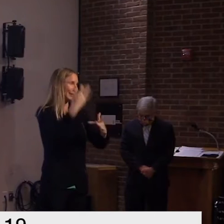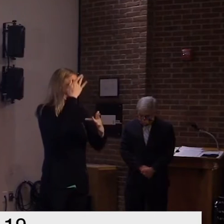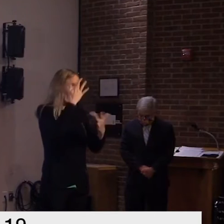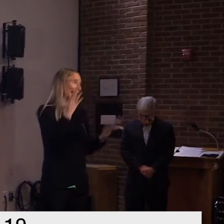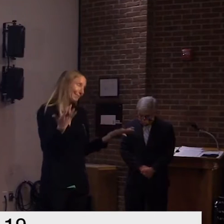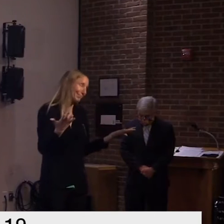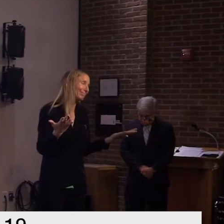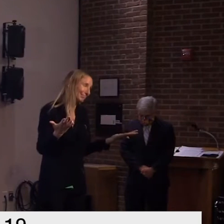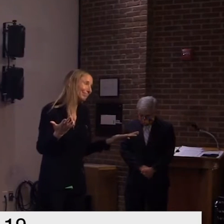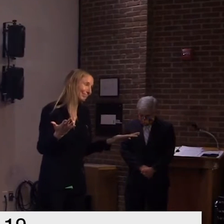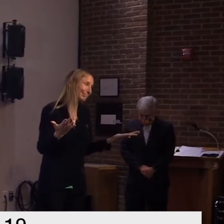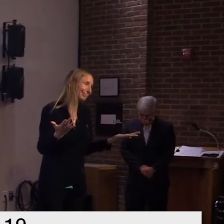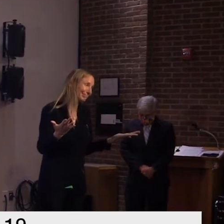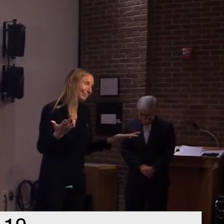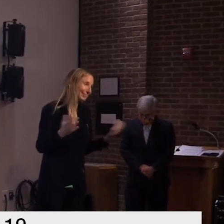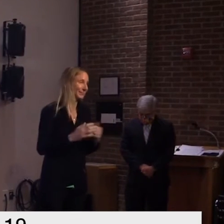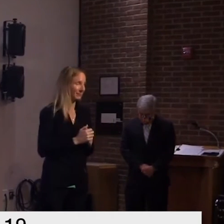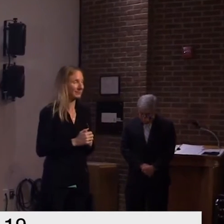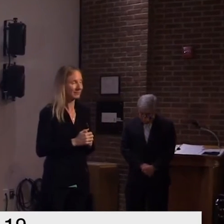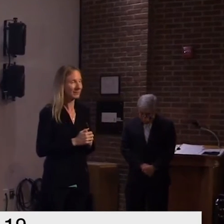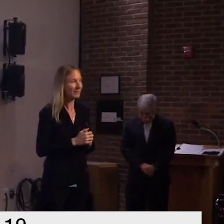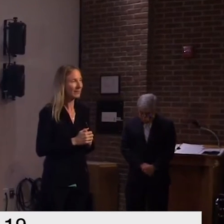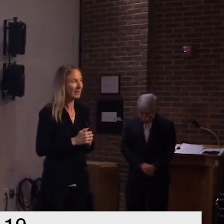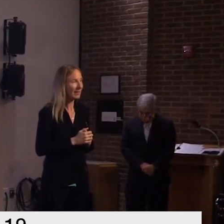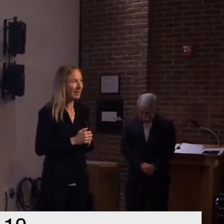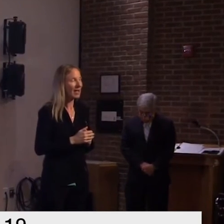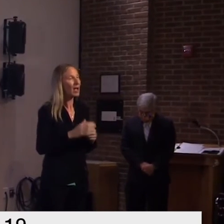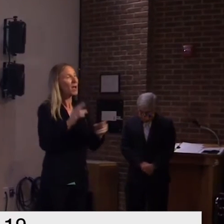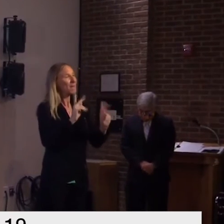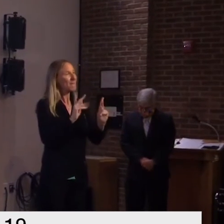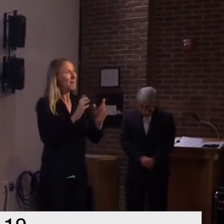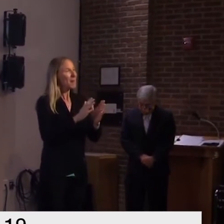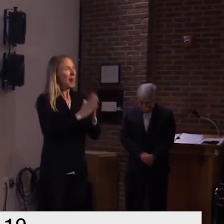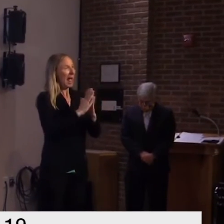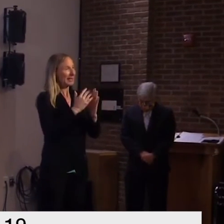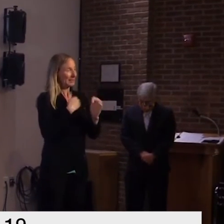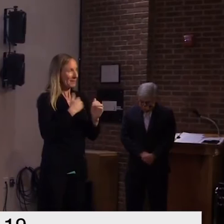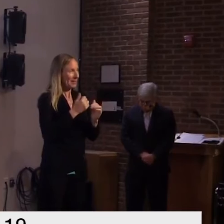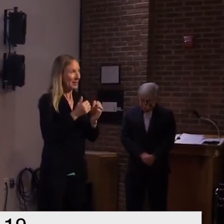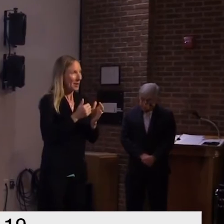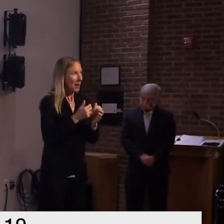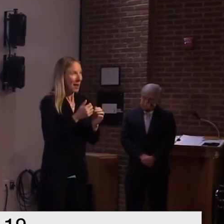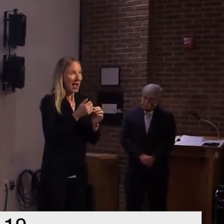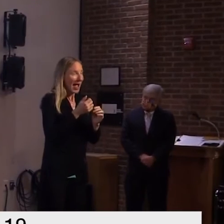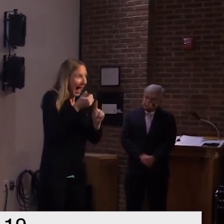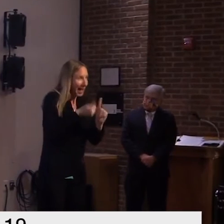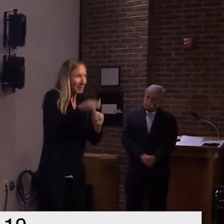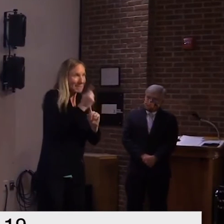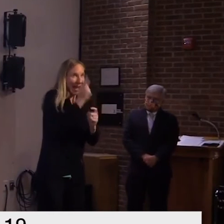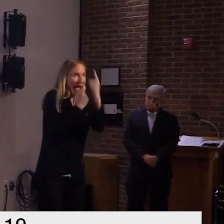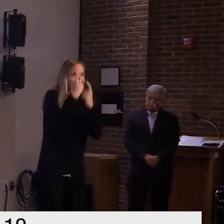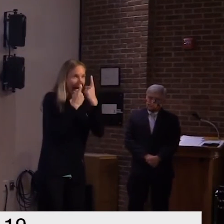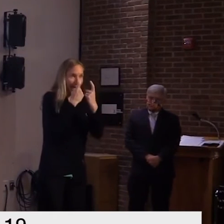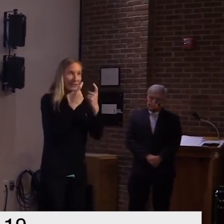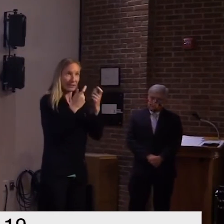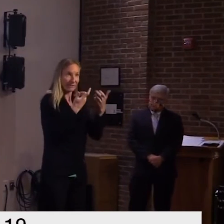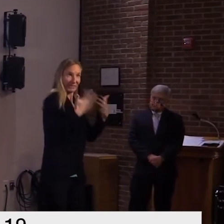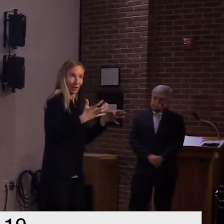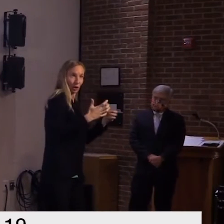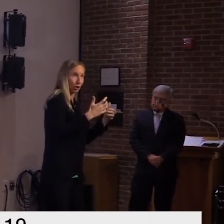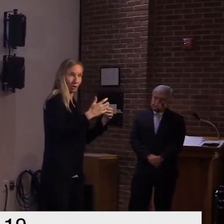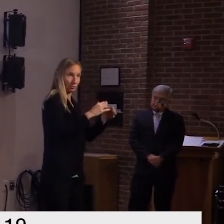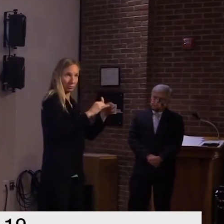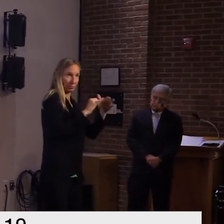people ask me every minute not every day is it boxed in is it over can we move on